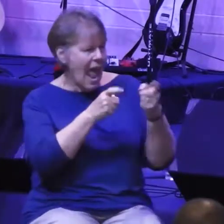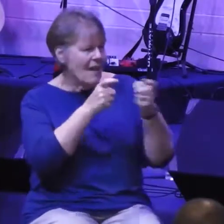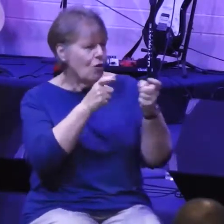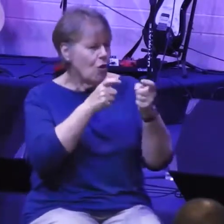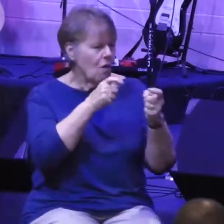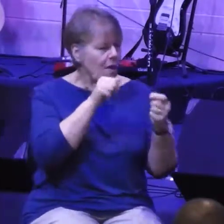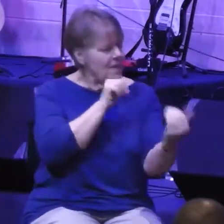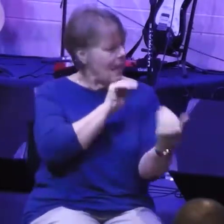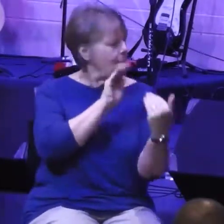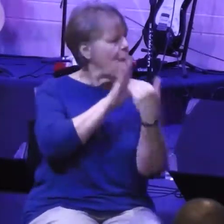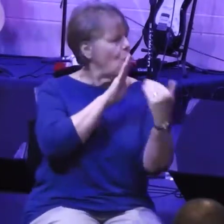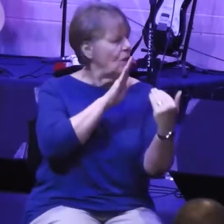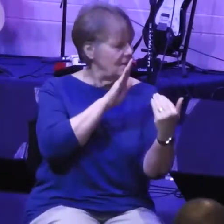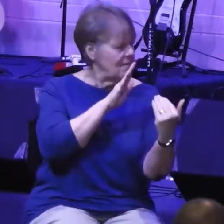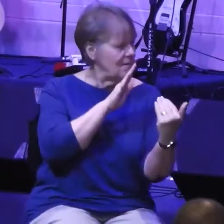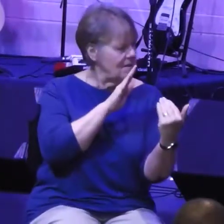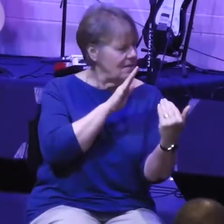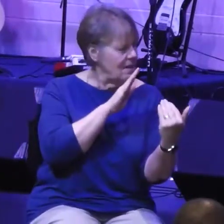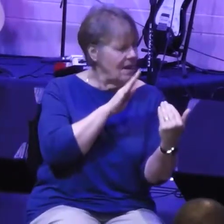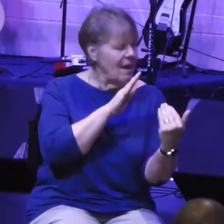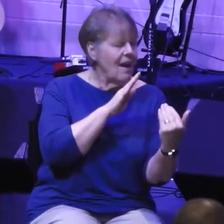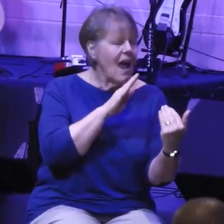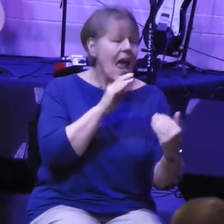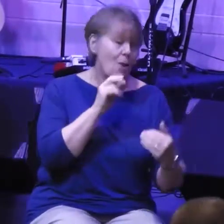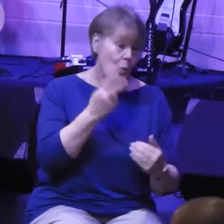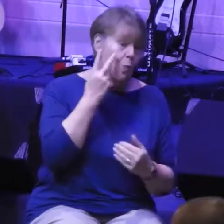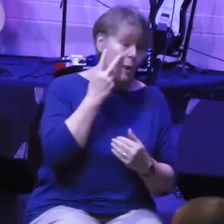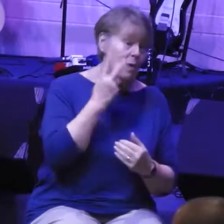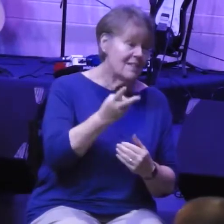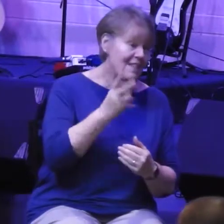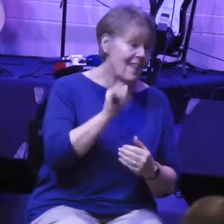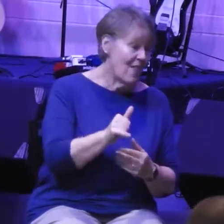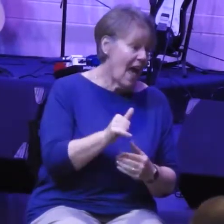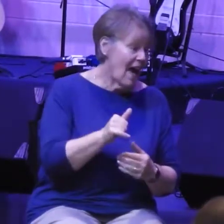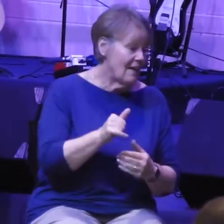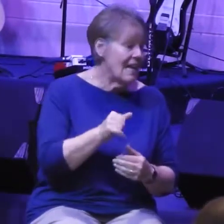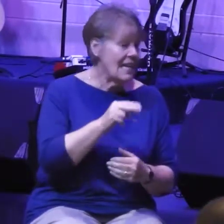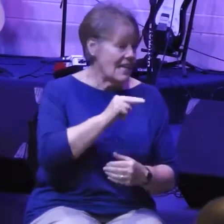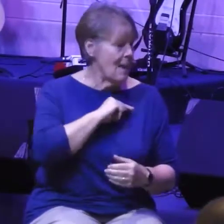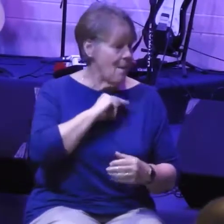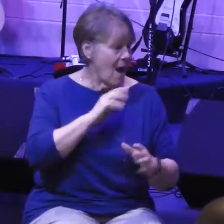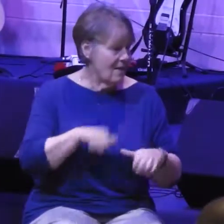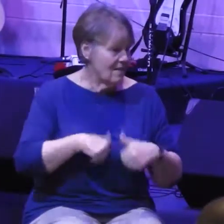And that's what we're going to see in the life of Nehemiah. But first, I want to ask you,